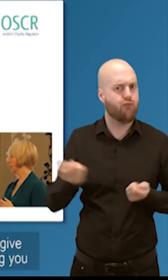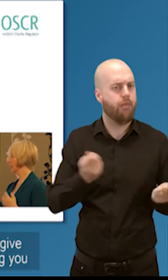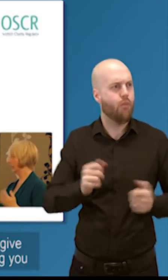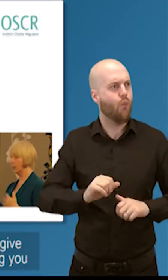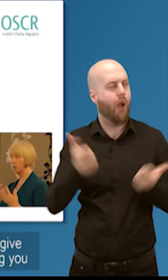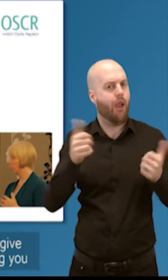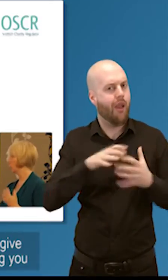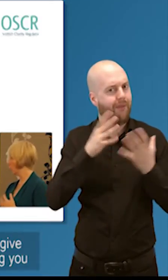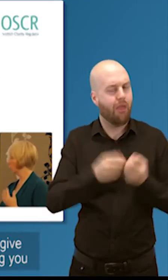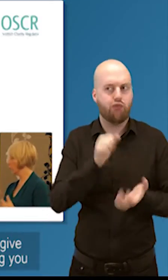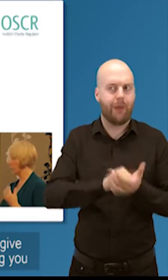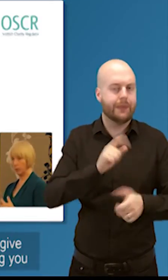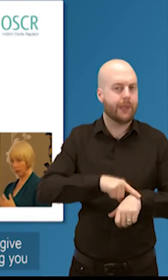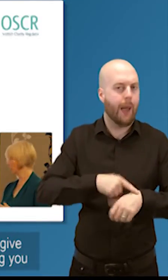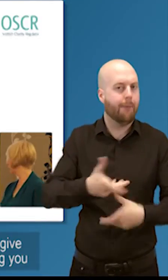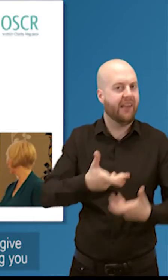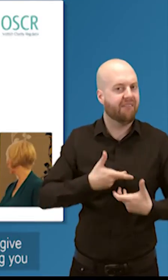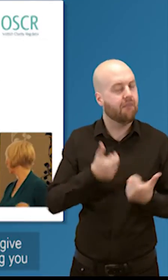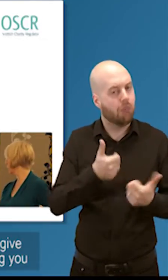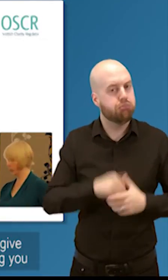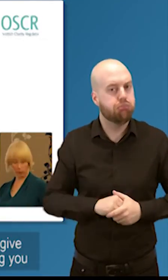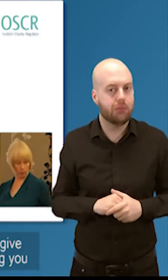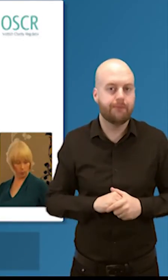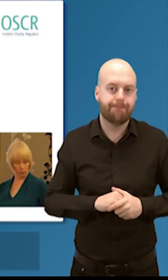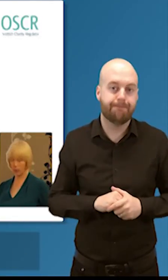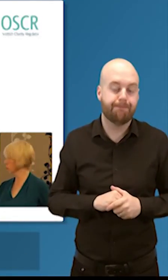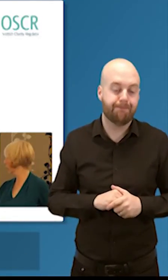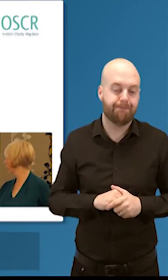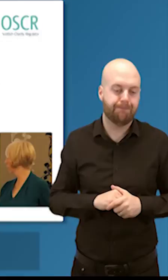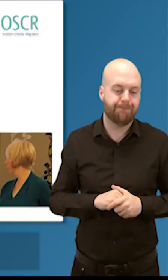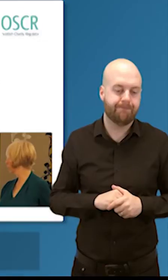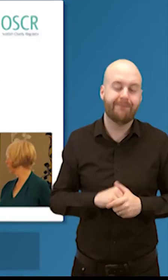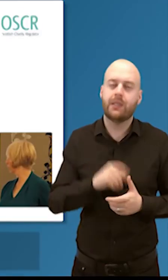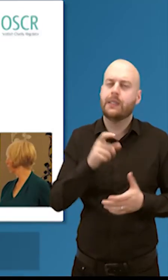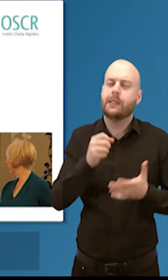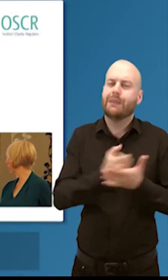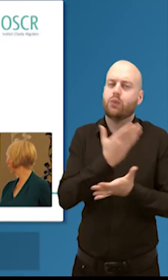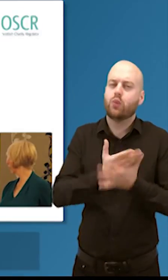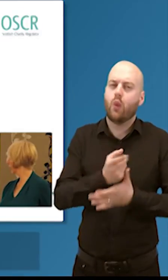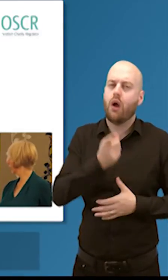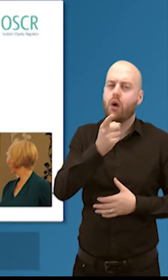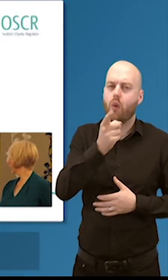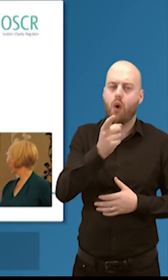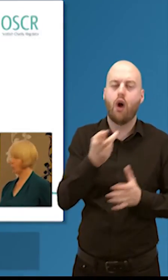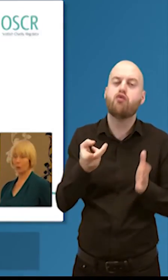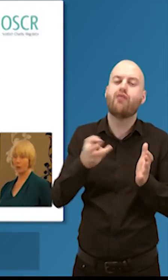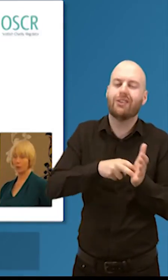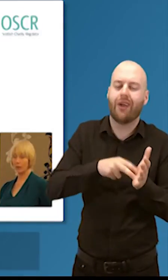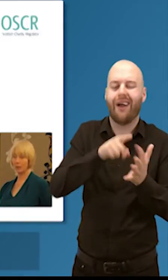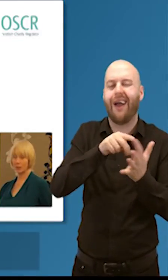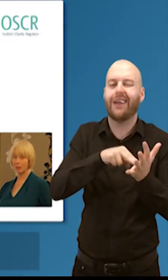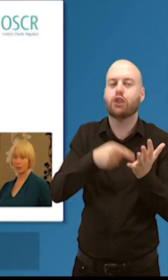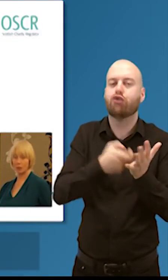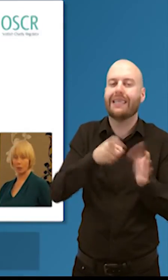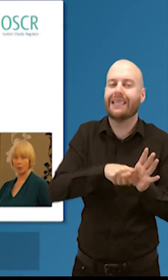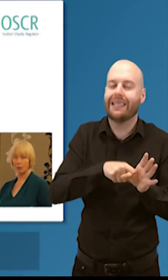there they can give people wobbles give people concerns so anything we can do on this is really helpful shout about how